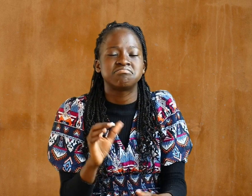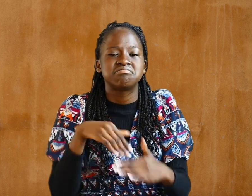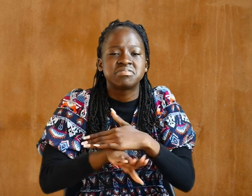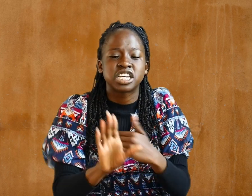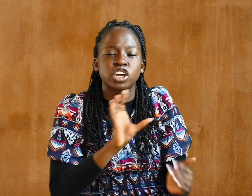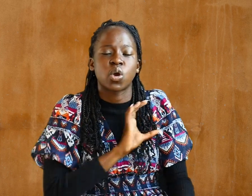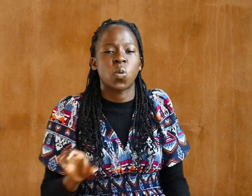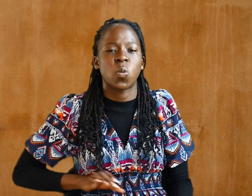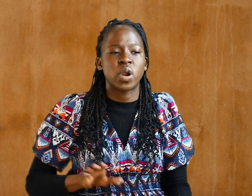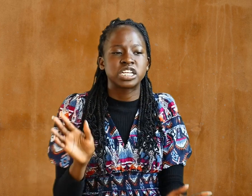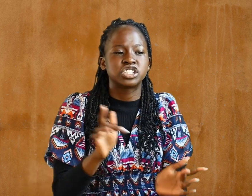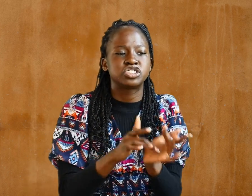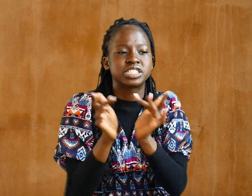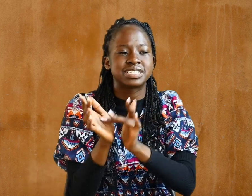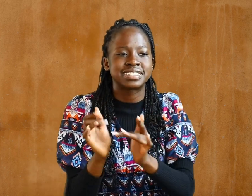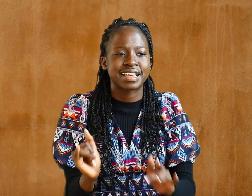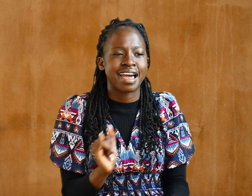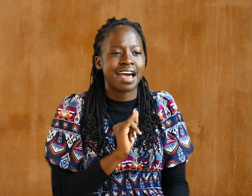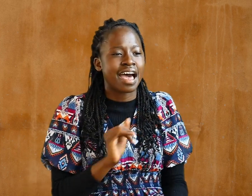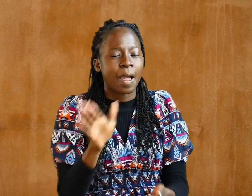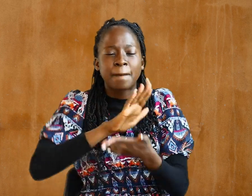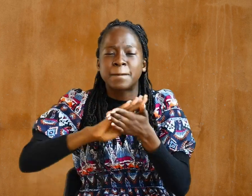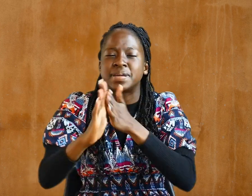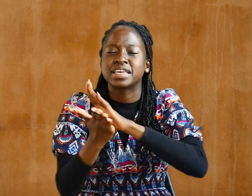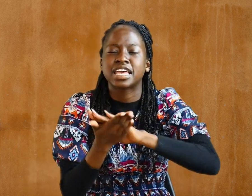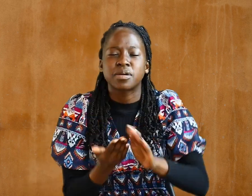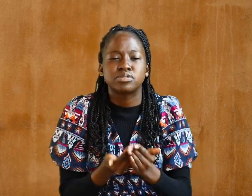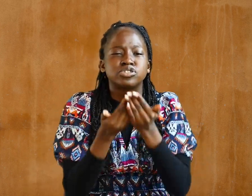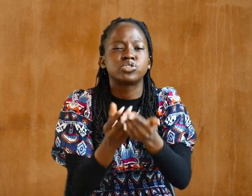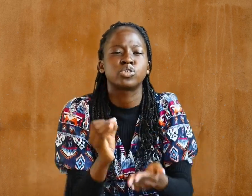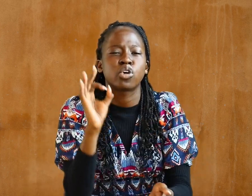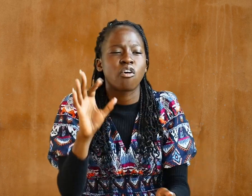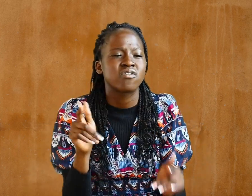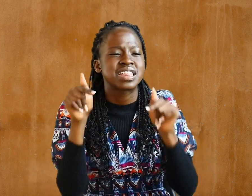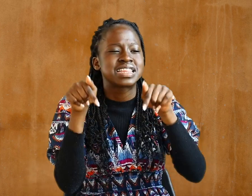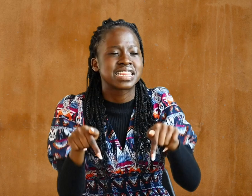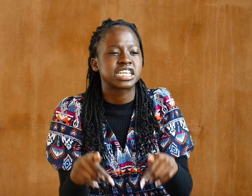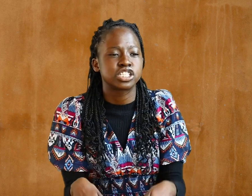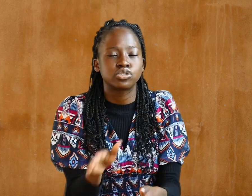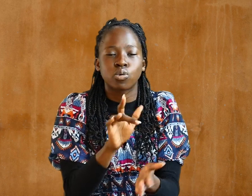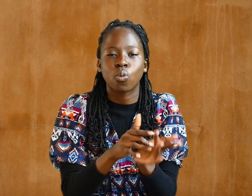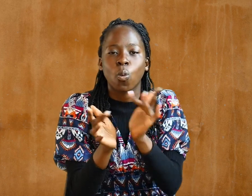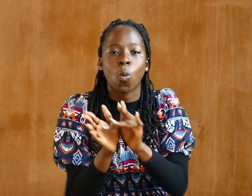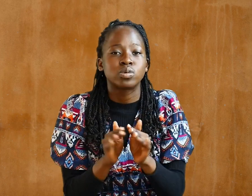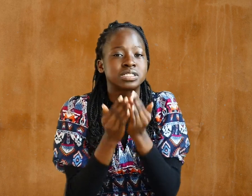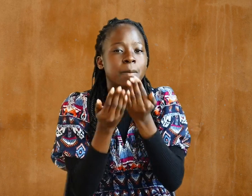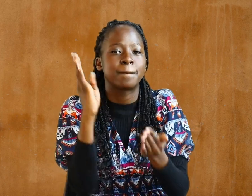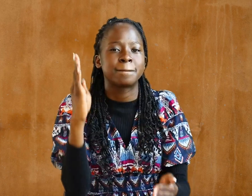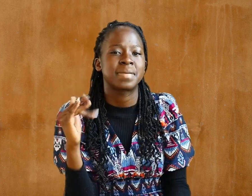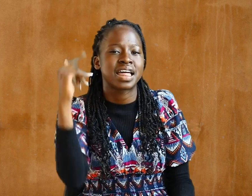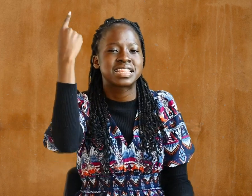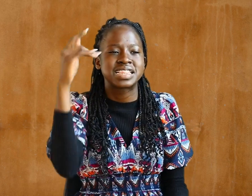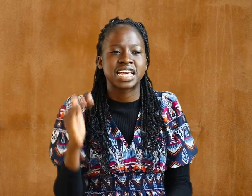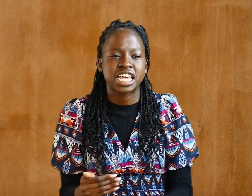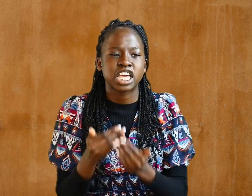I became a servant of this gospel by the gift of God's grace given me